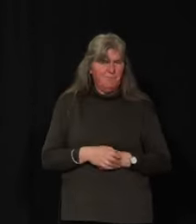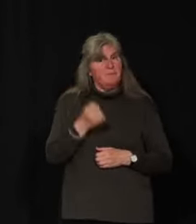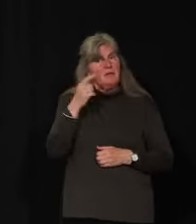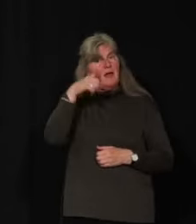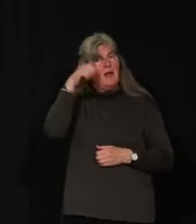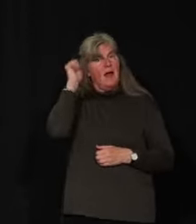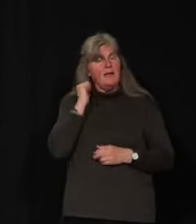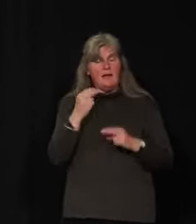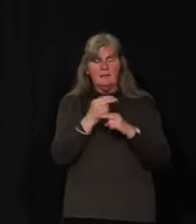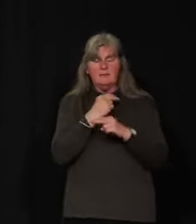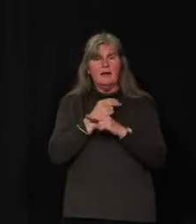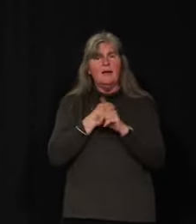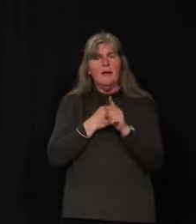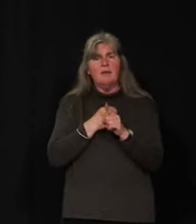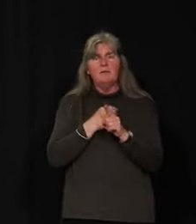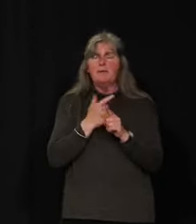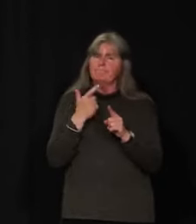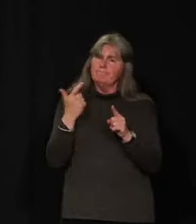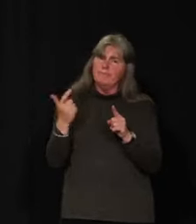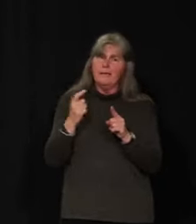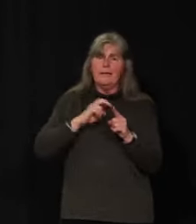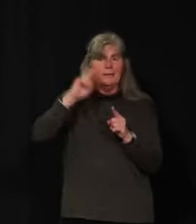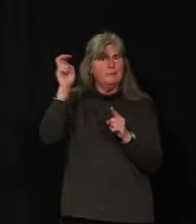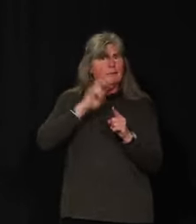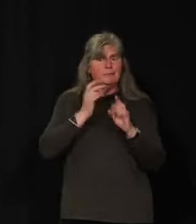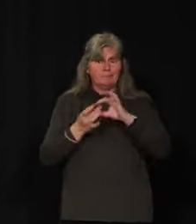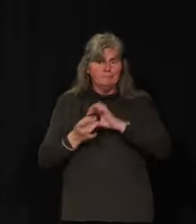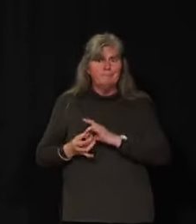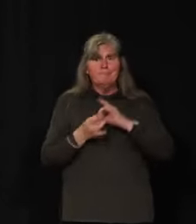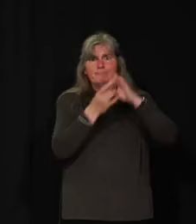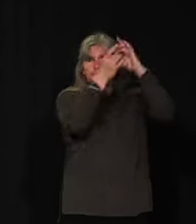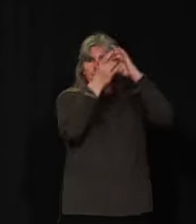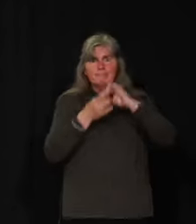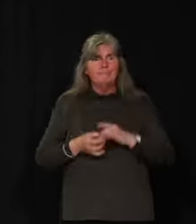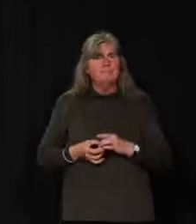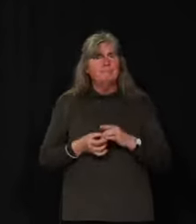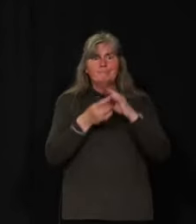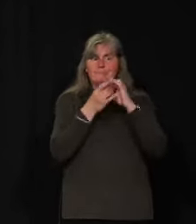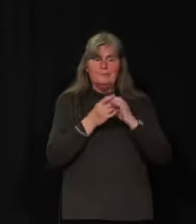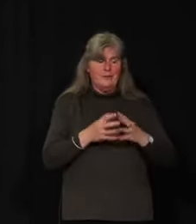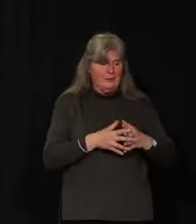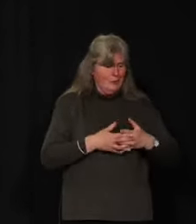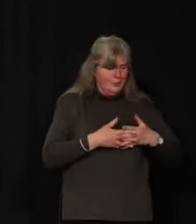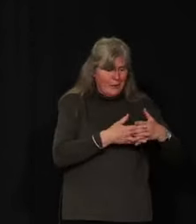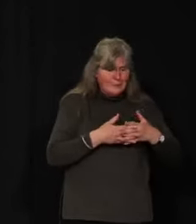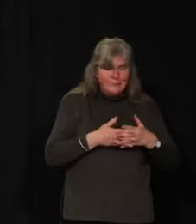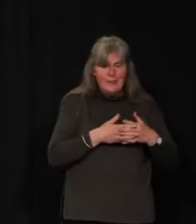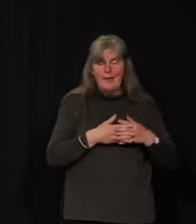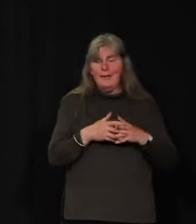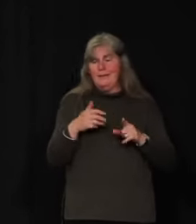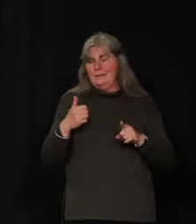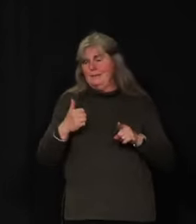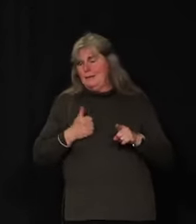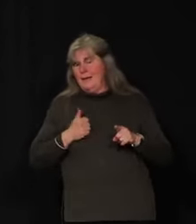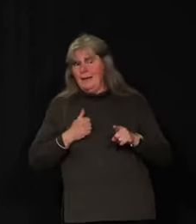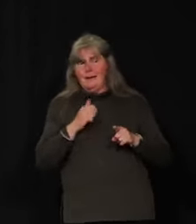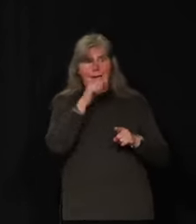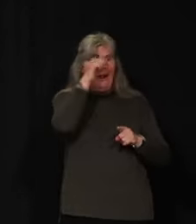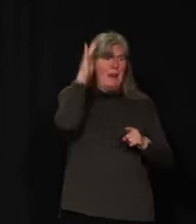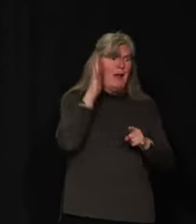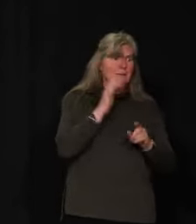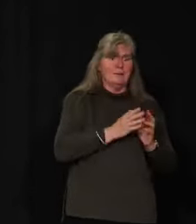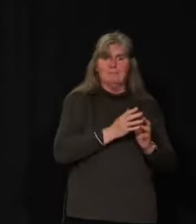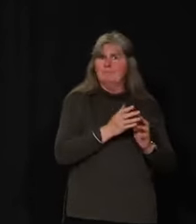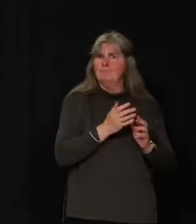Highway is absolutely a major transportation link that is connecting the continental United States to Alaska. And